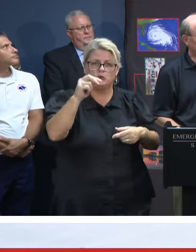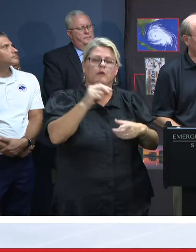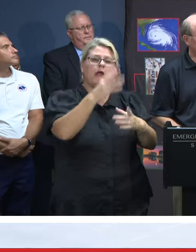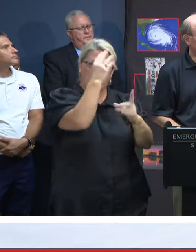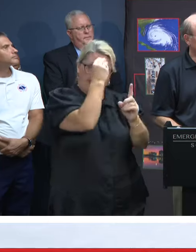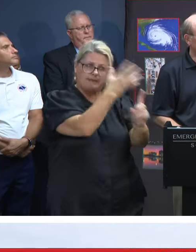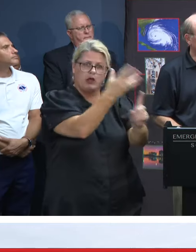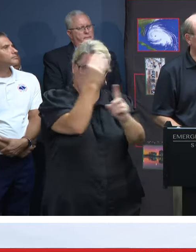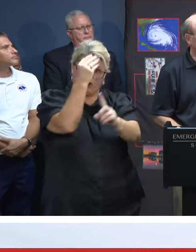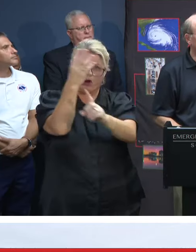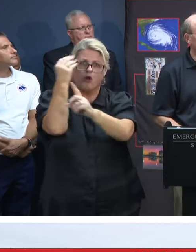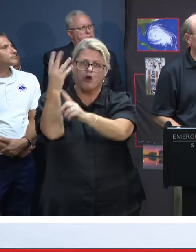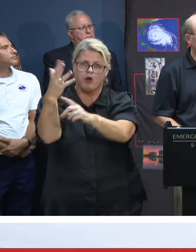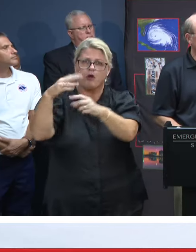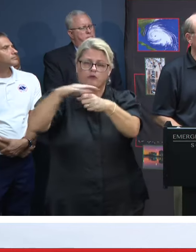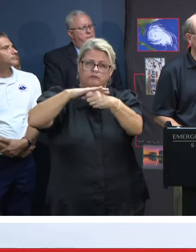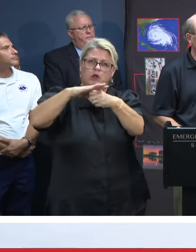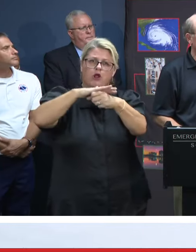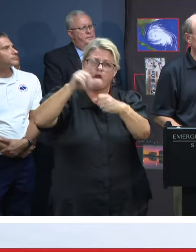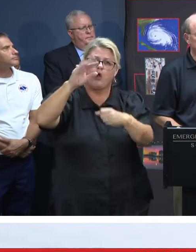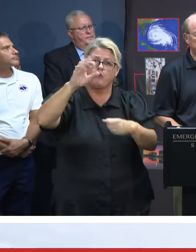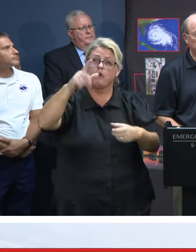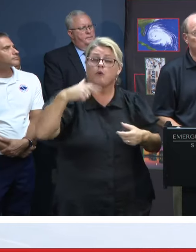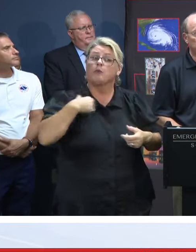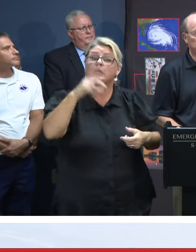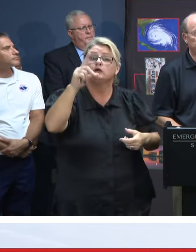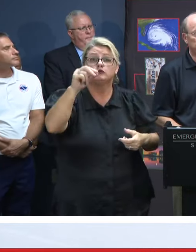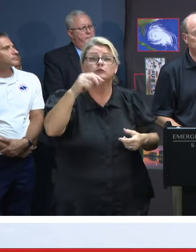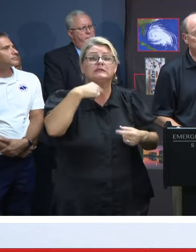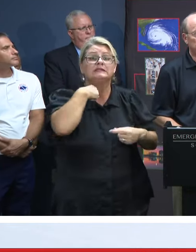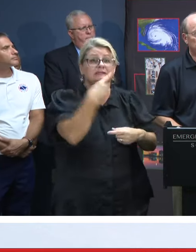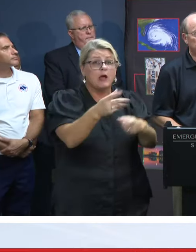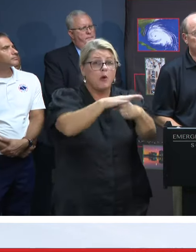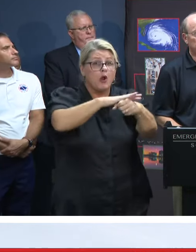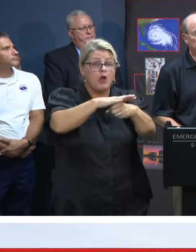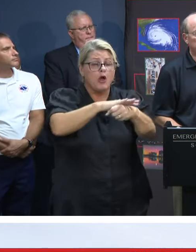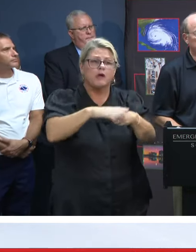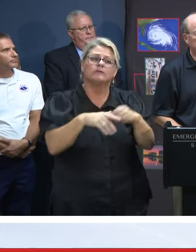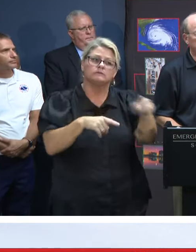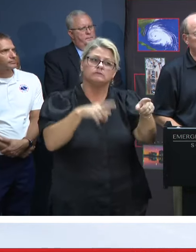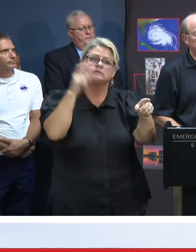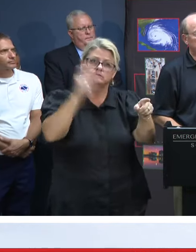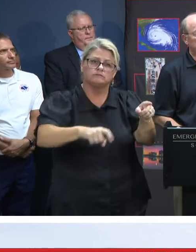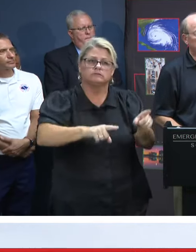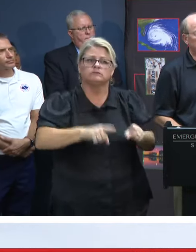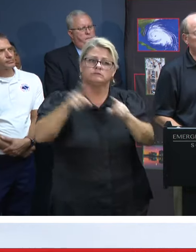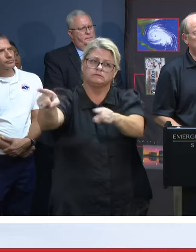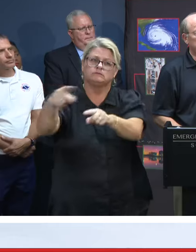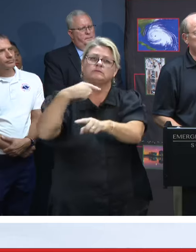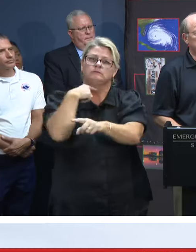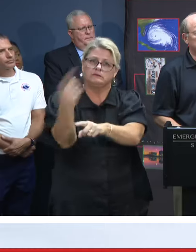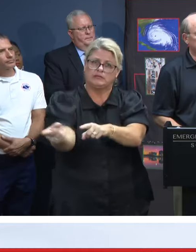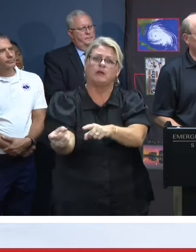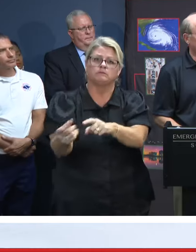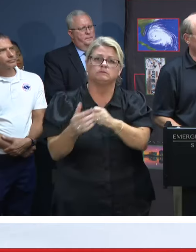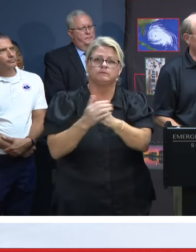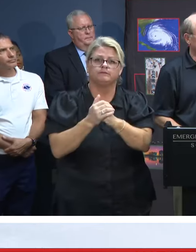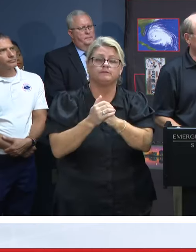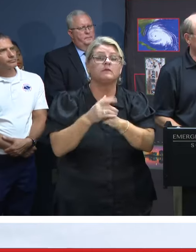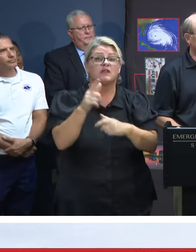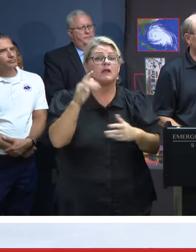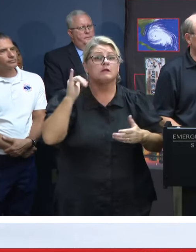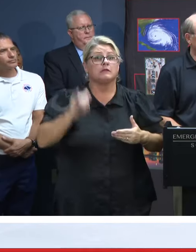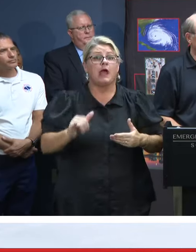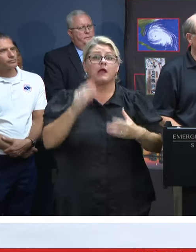and it's being very strongly messaged at the local level. And, you know, quite frankly, that's where a lot of that